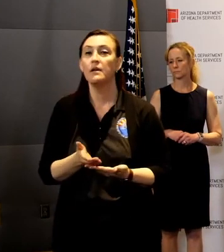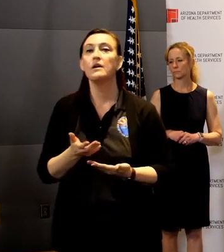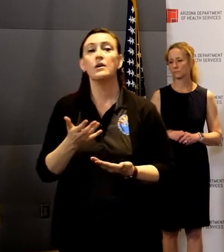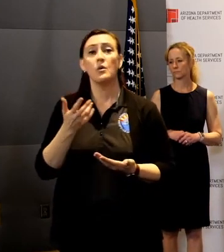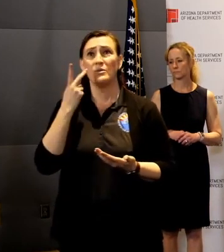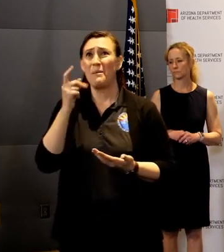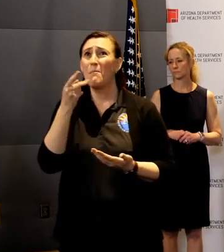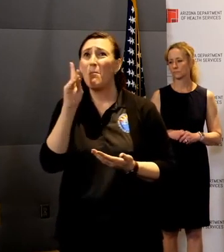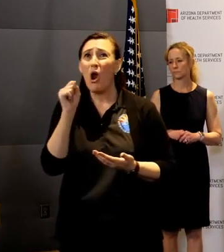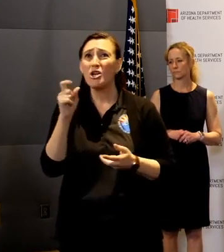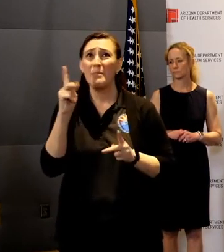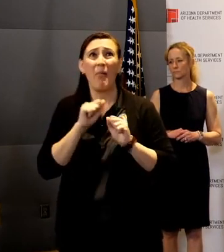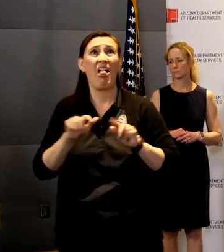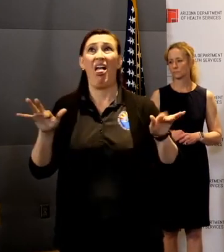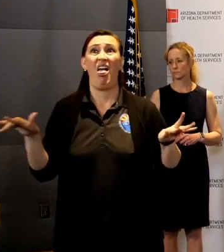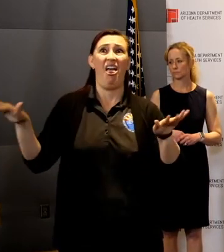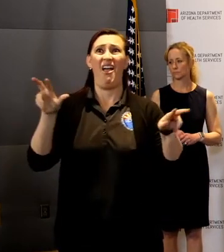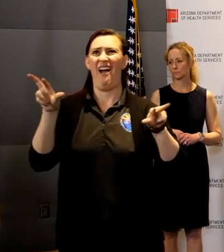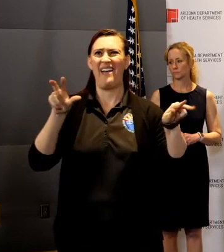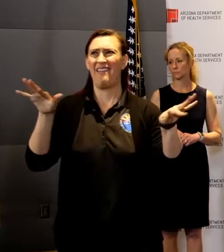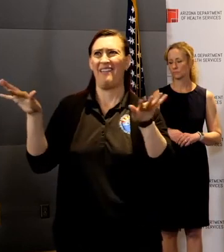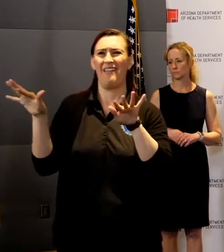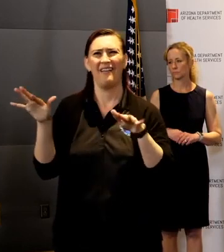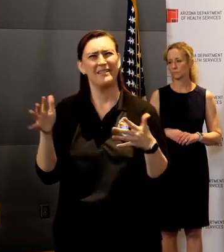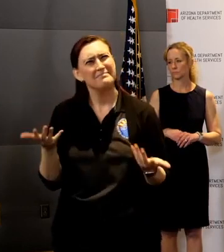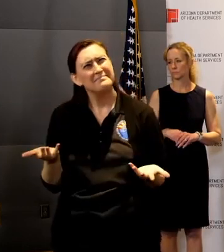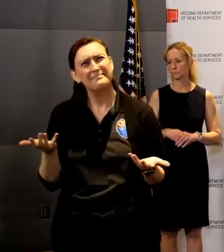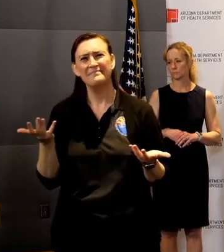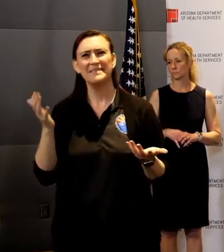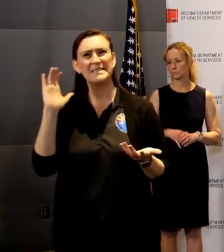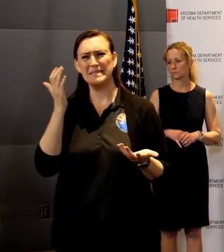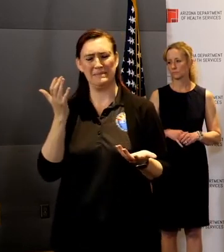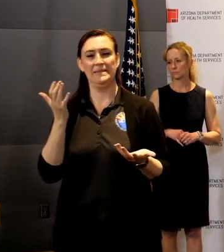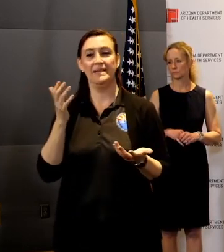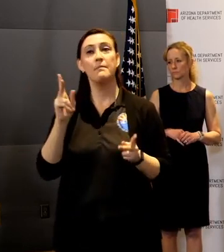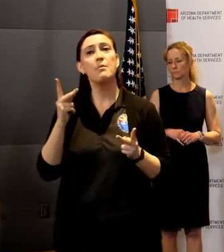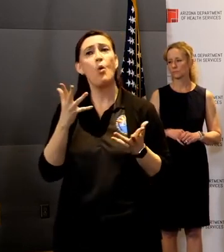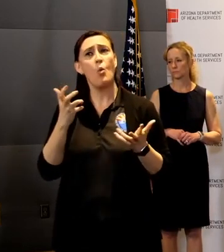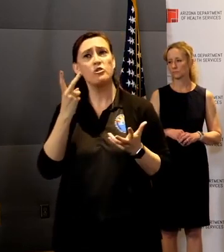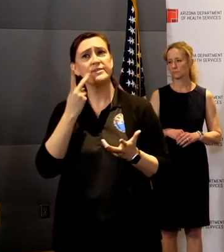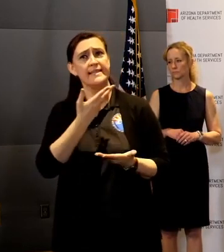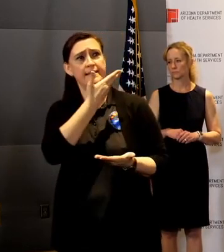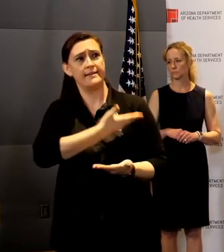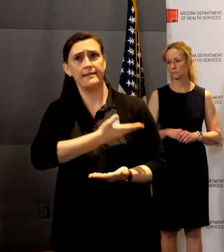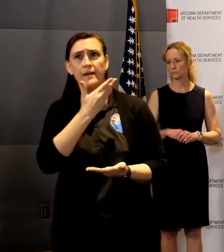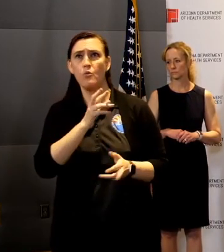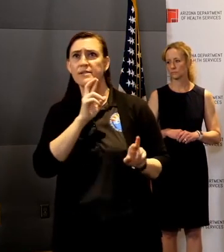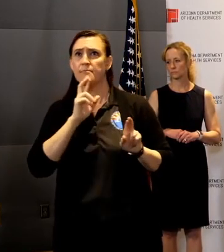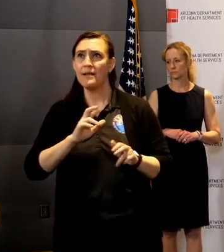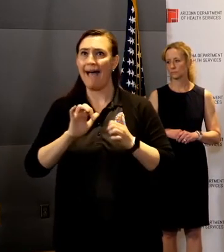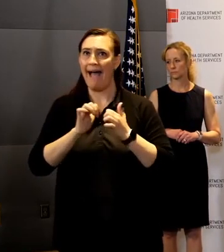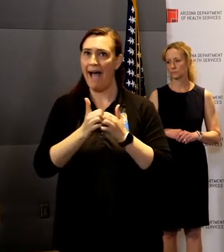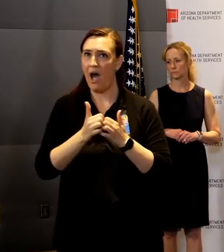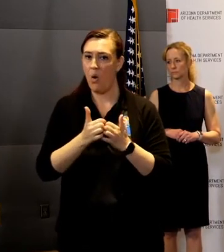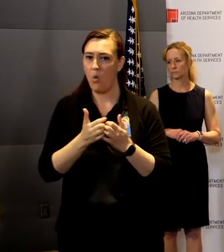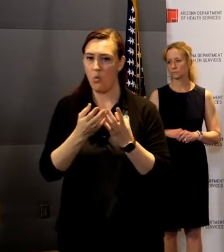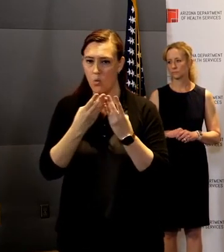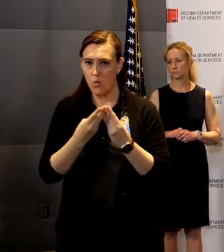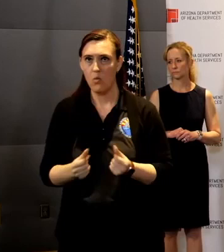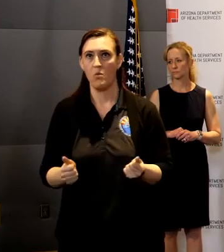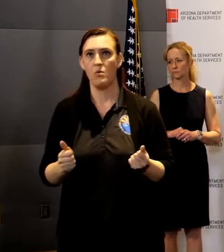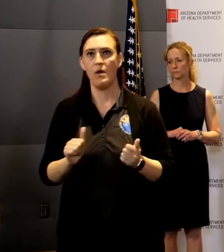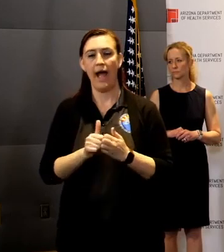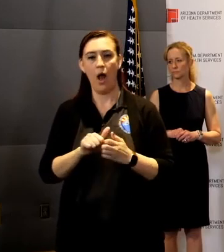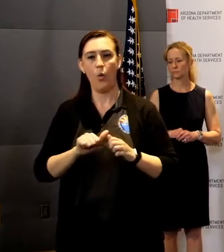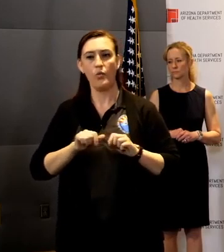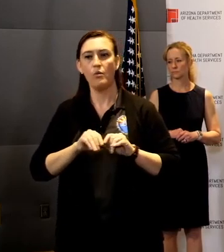numbers. What is being done to slow the spread as people are craving a response on how you are doing it, and when will you be more